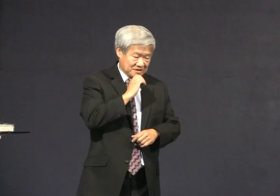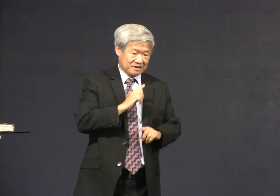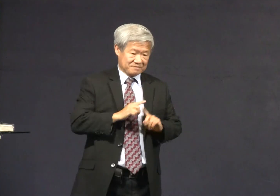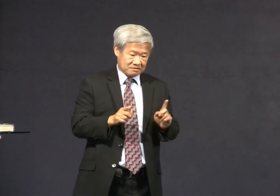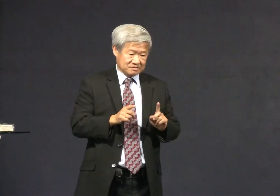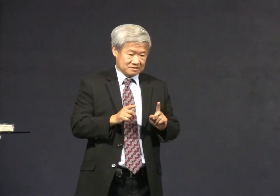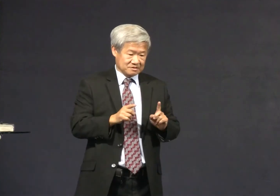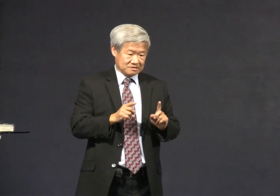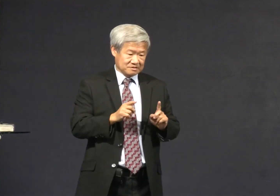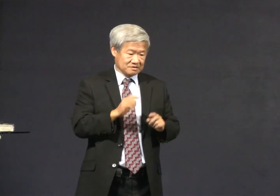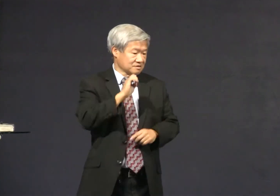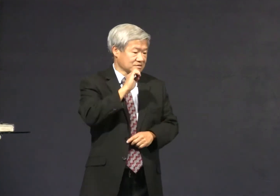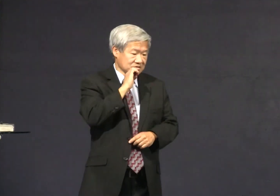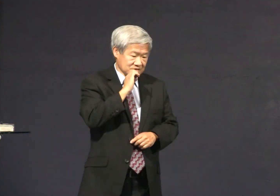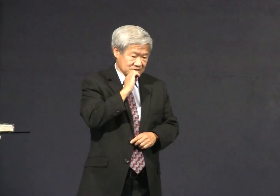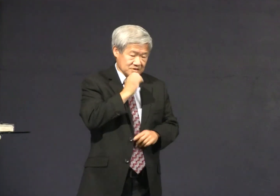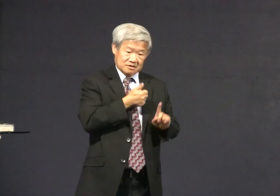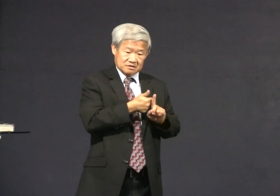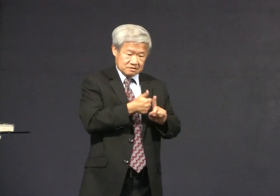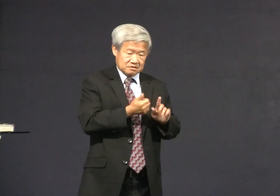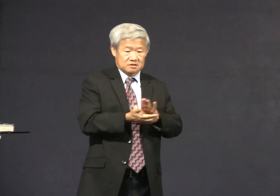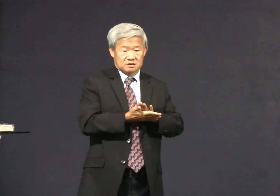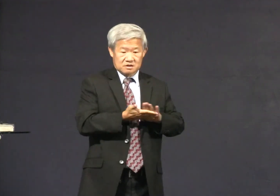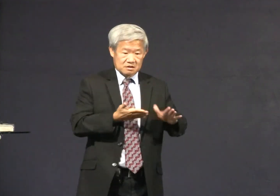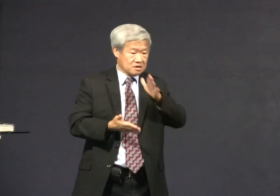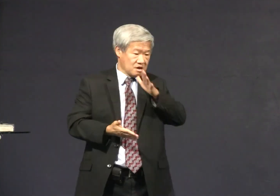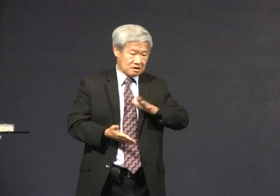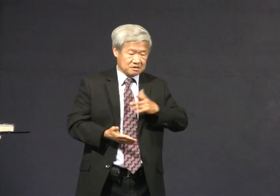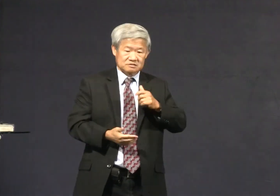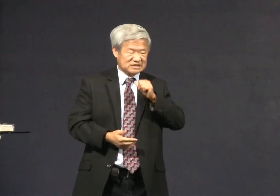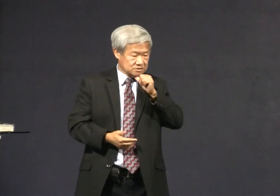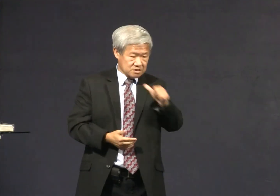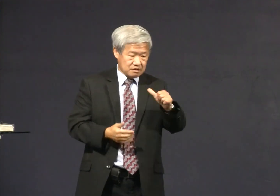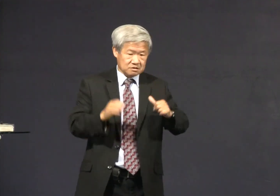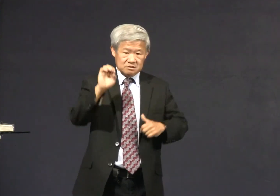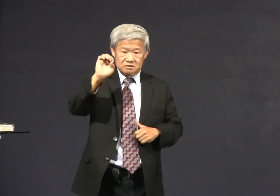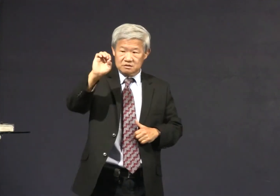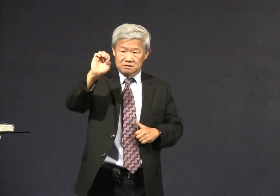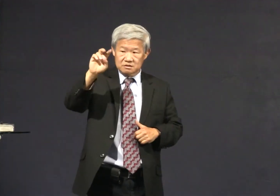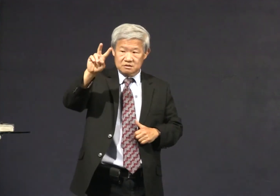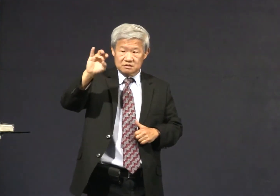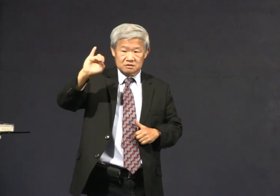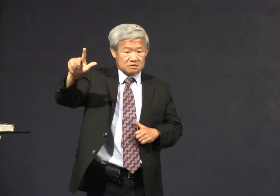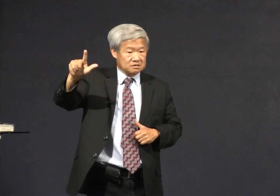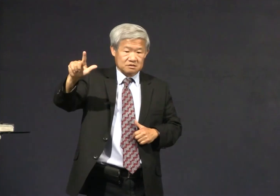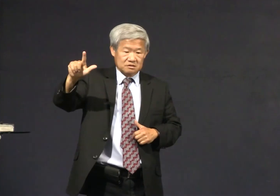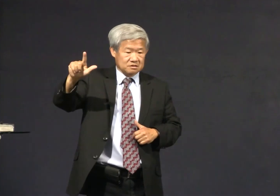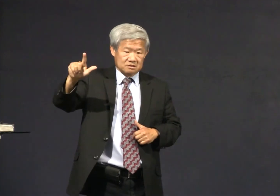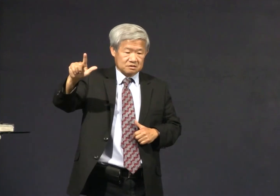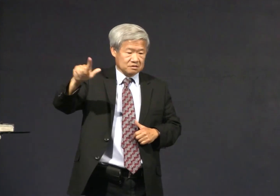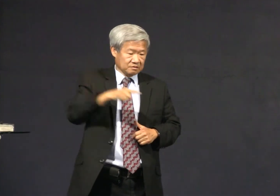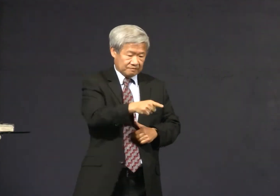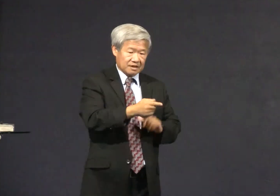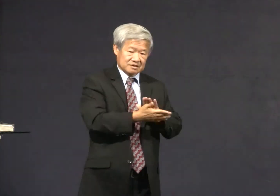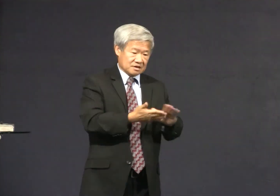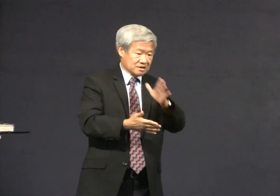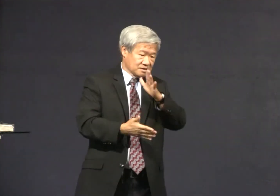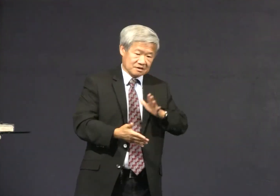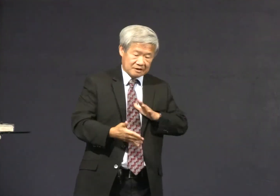Well, many people blame Eve, but Eve was not